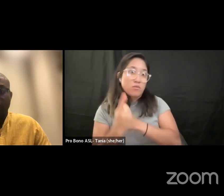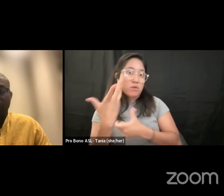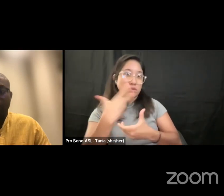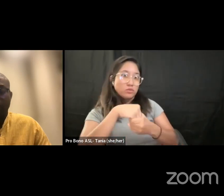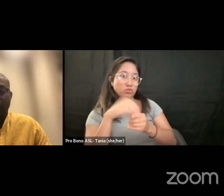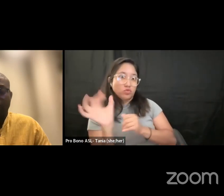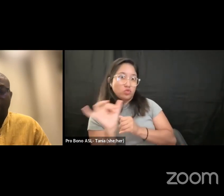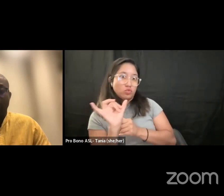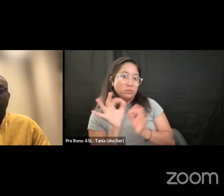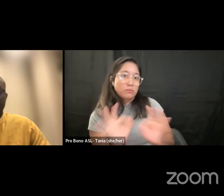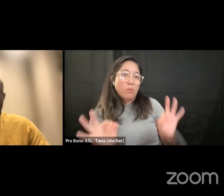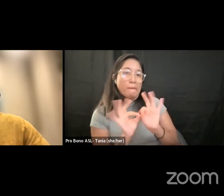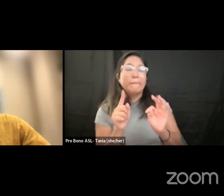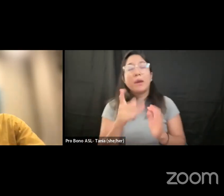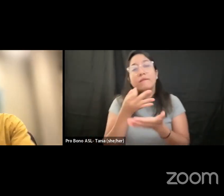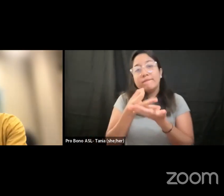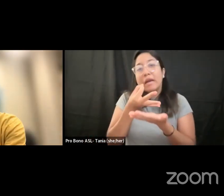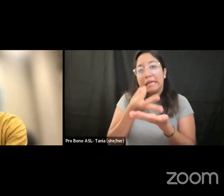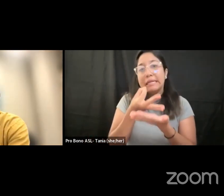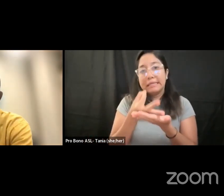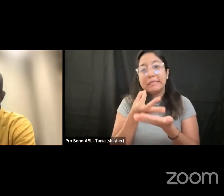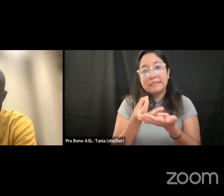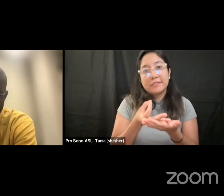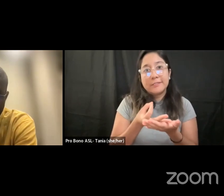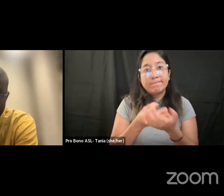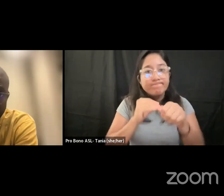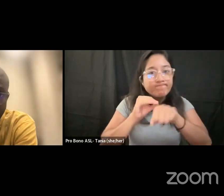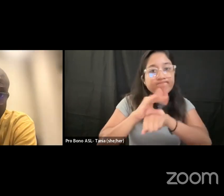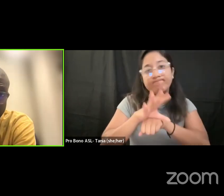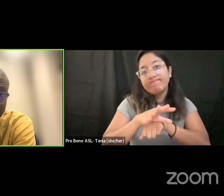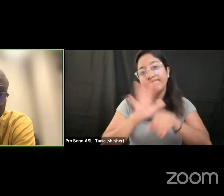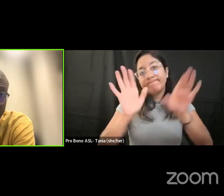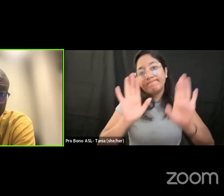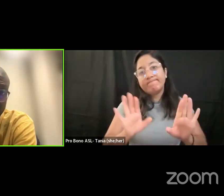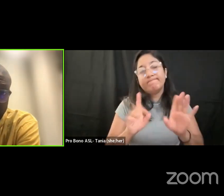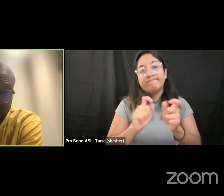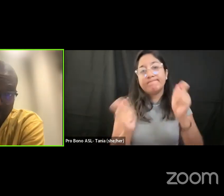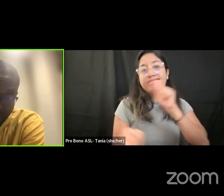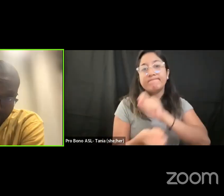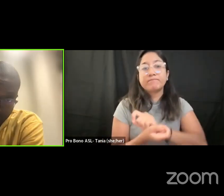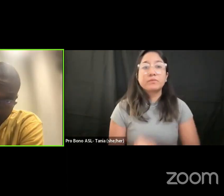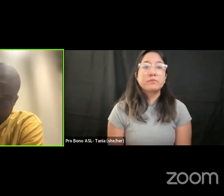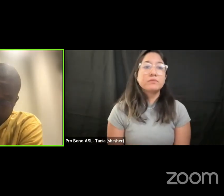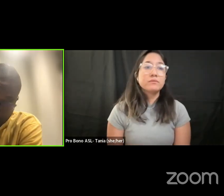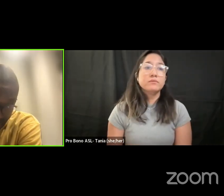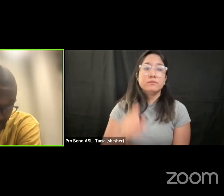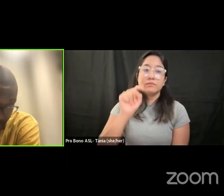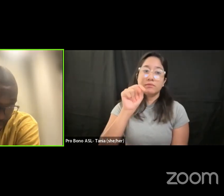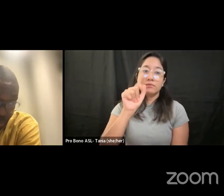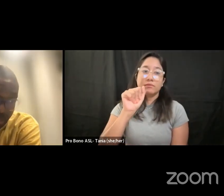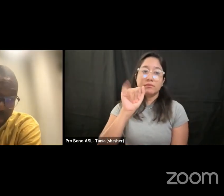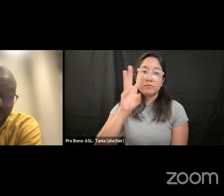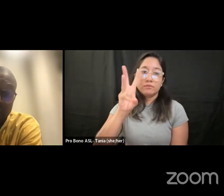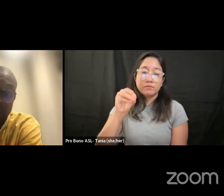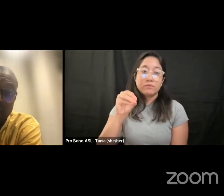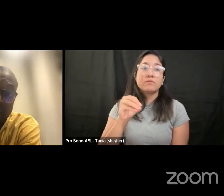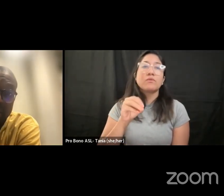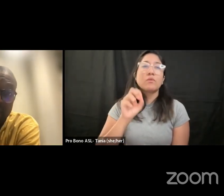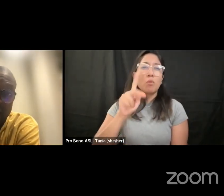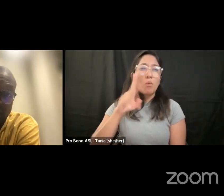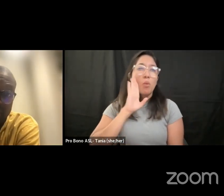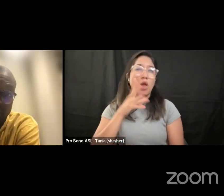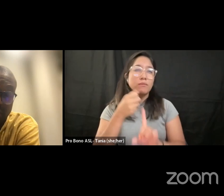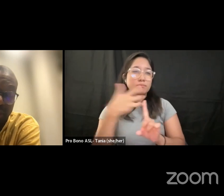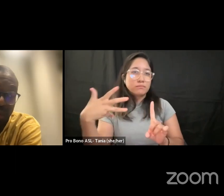the finance towards the climate change i'm going to challenge that a little bit yes many